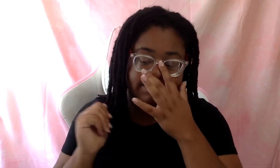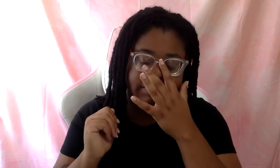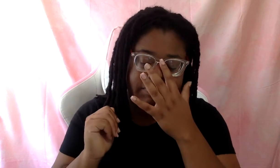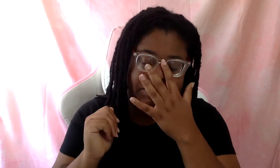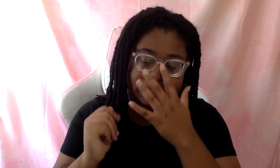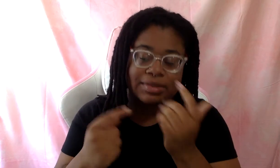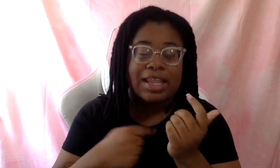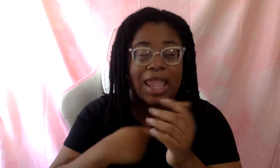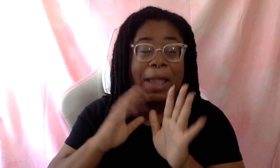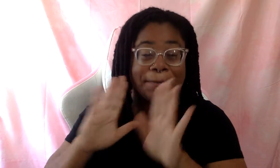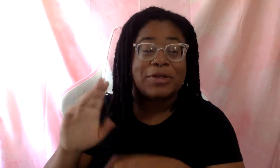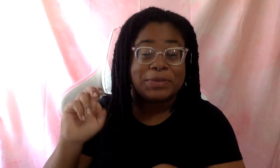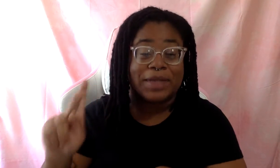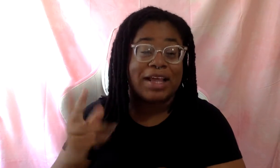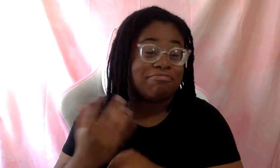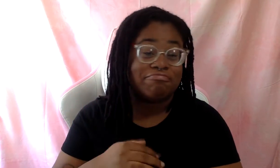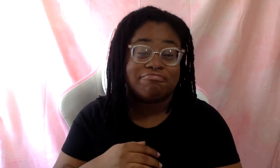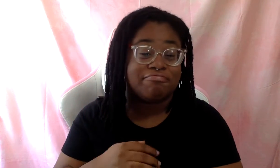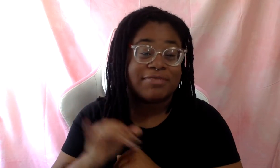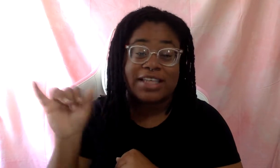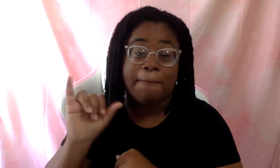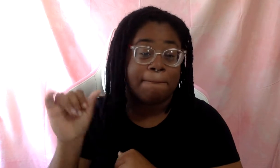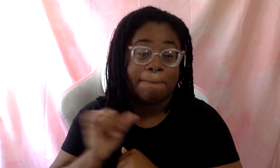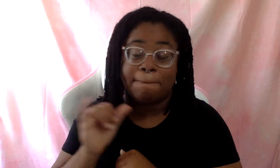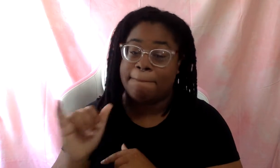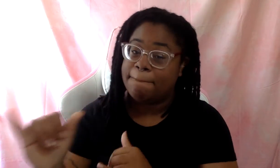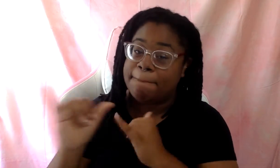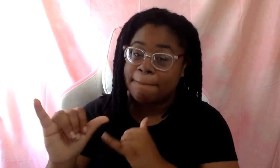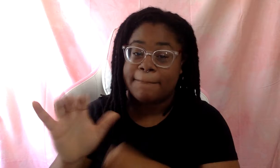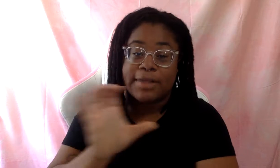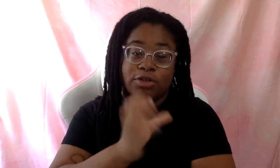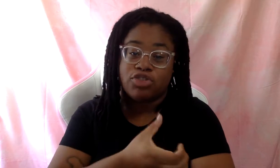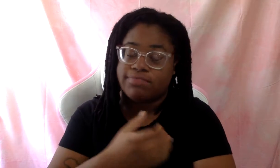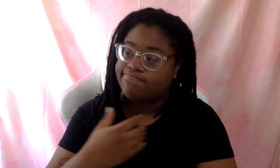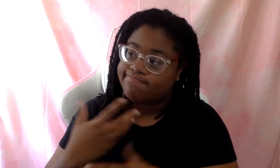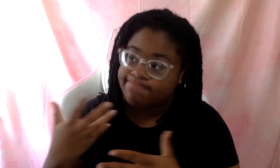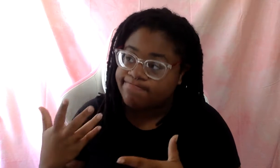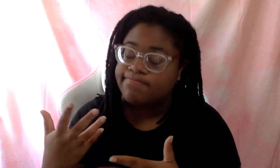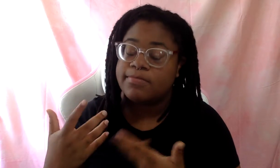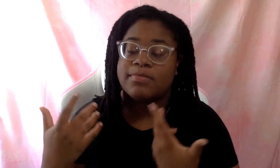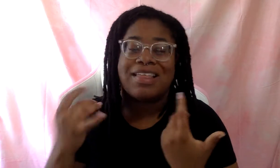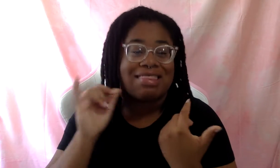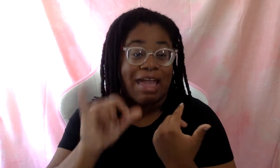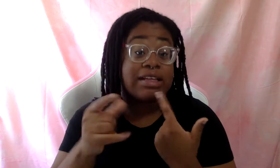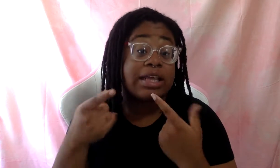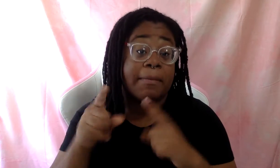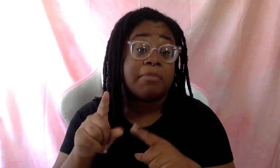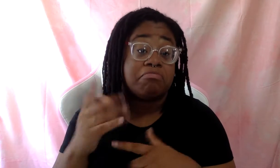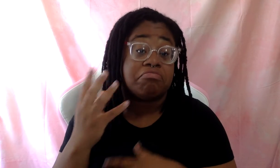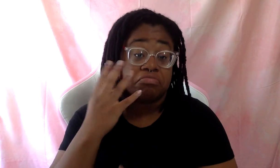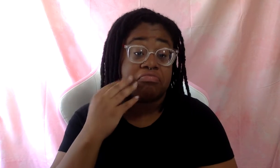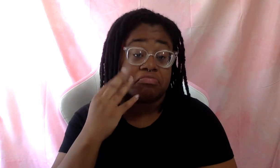I push back just as intensely as they are. Um, so yes, that has happened. Um,